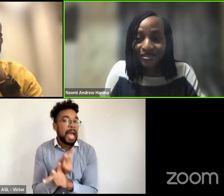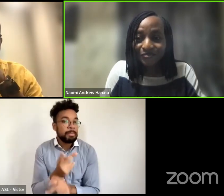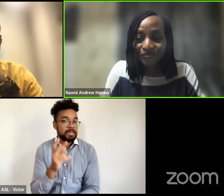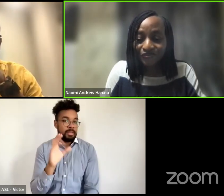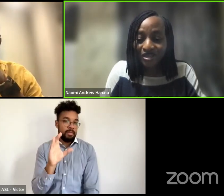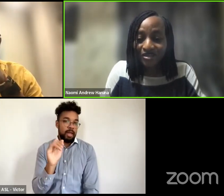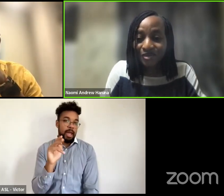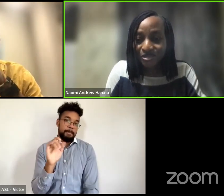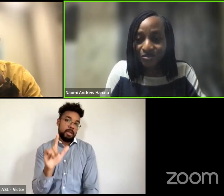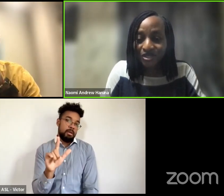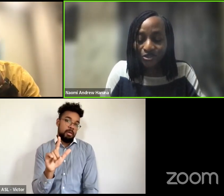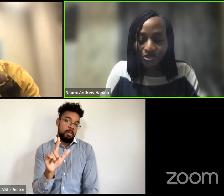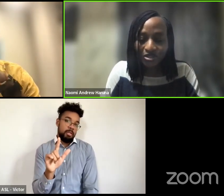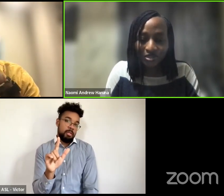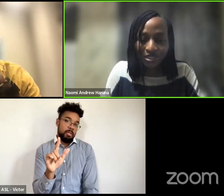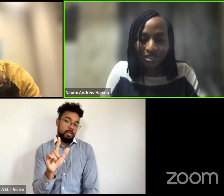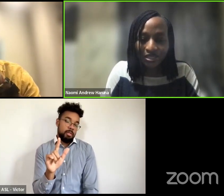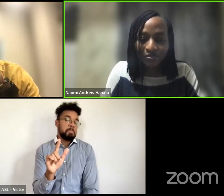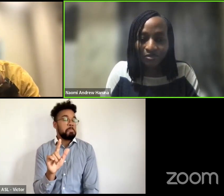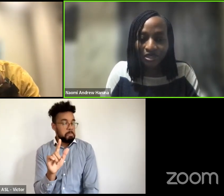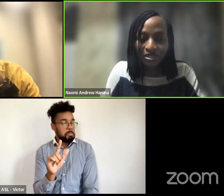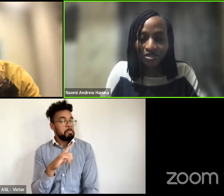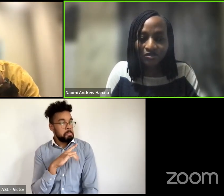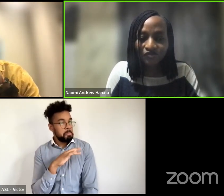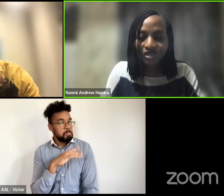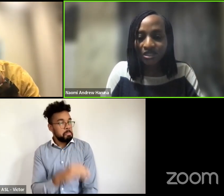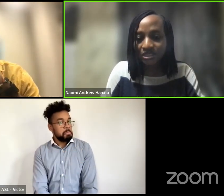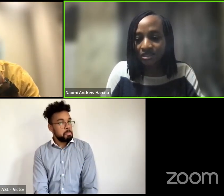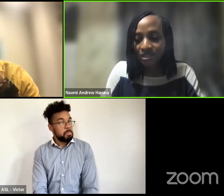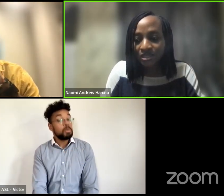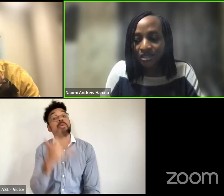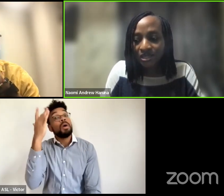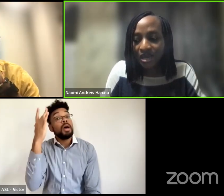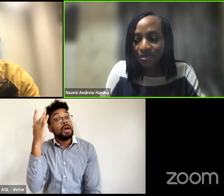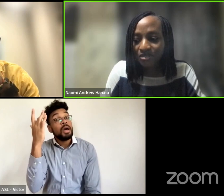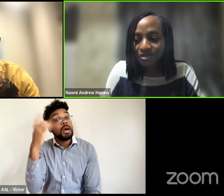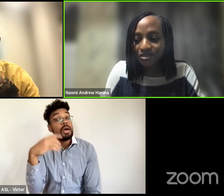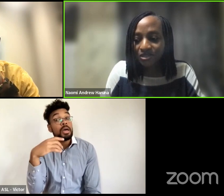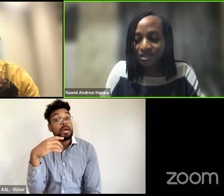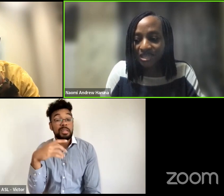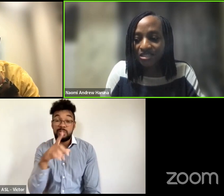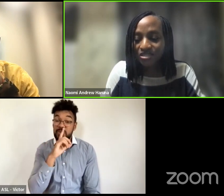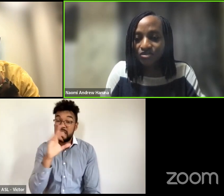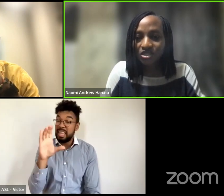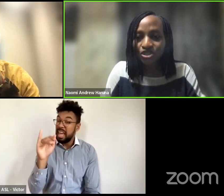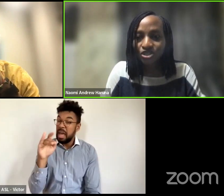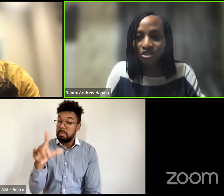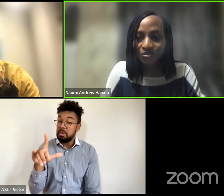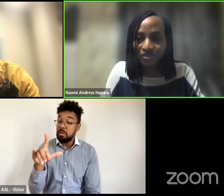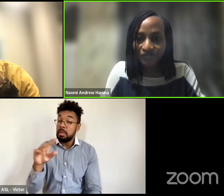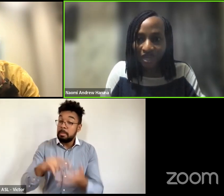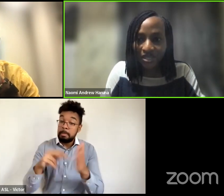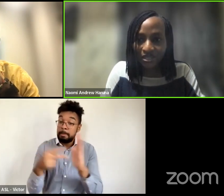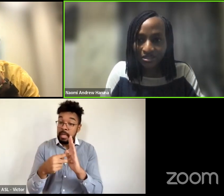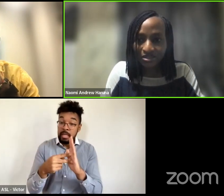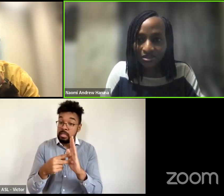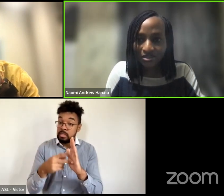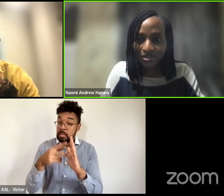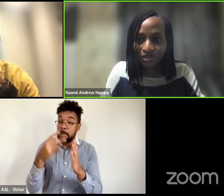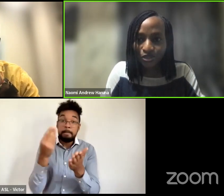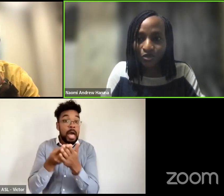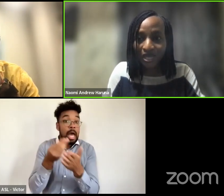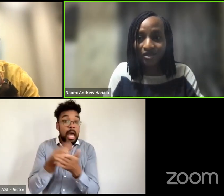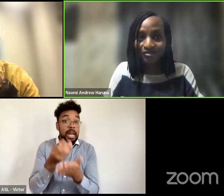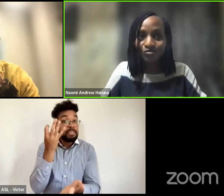before while you were introducing it because really capital must not necessarily just be finance